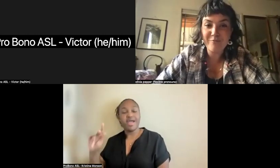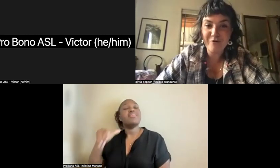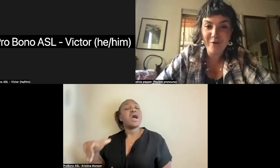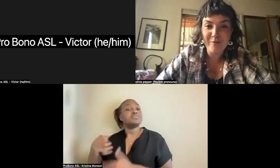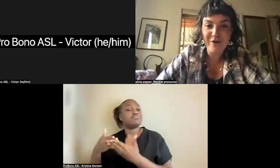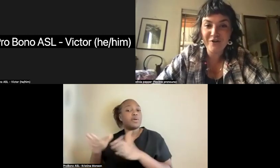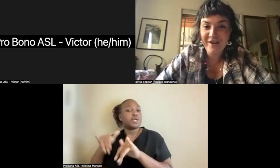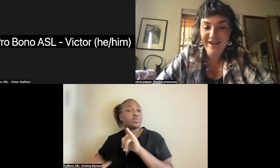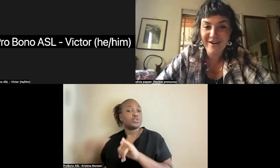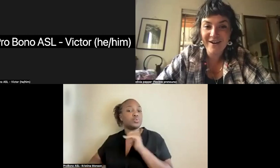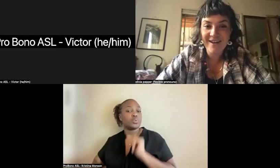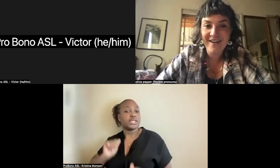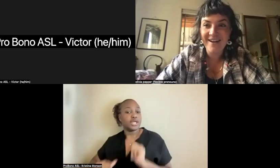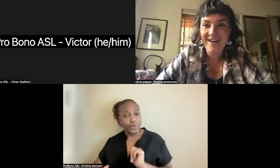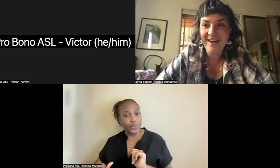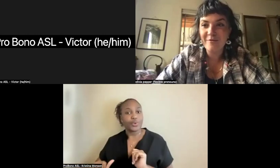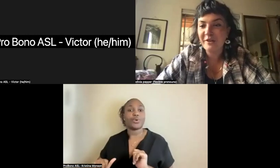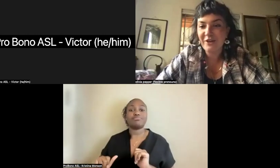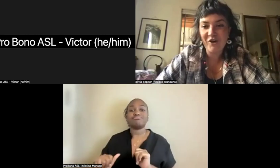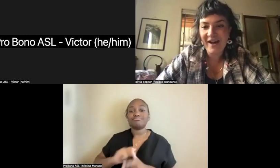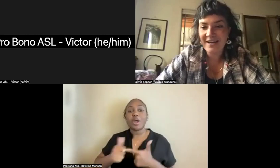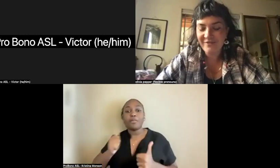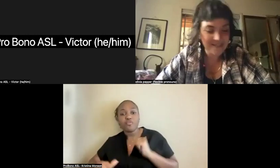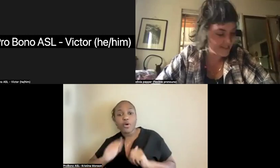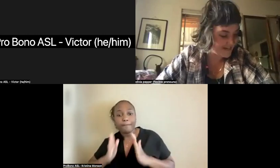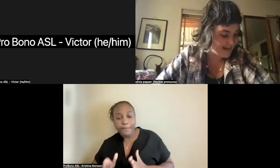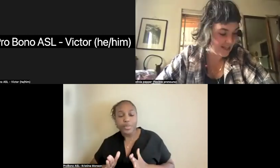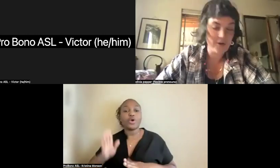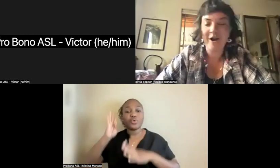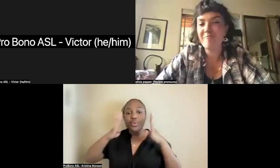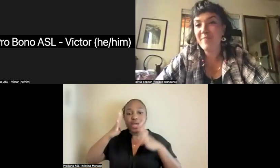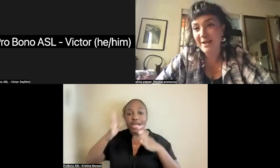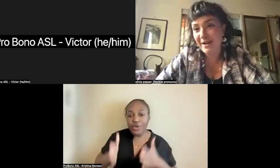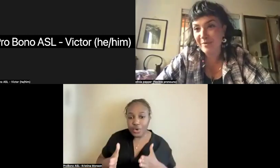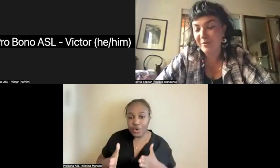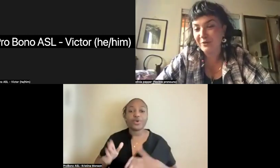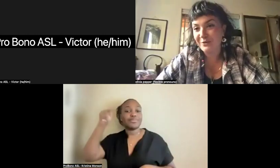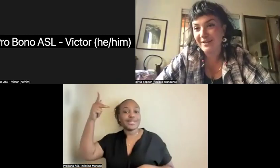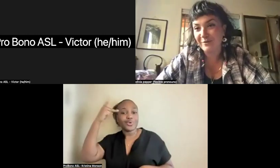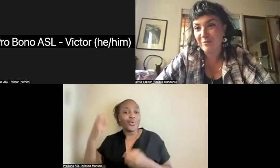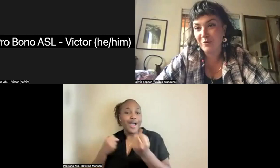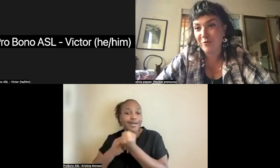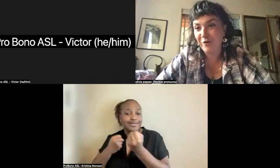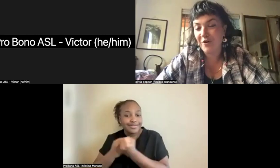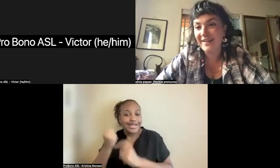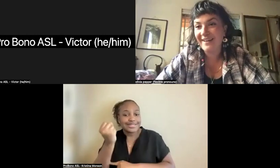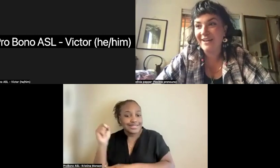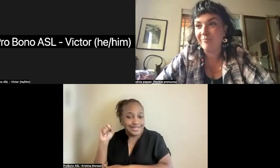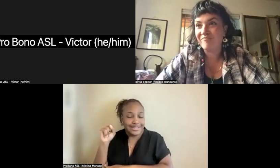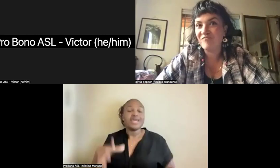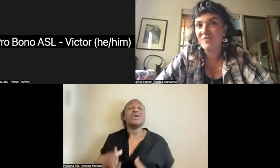performer, creator, and political activist. And there are many, many people doing really beautiful